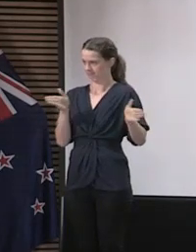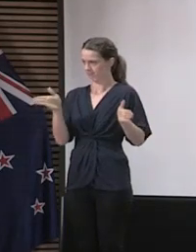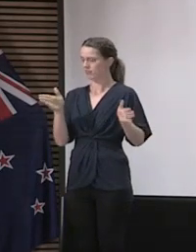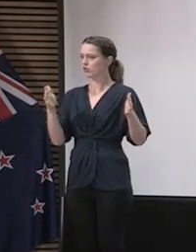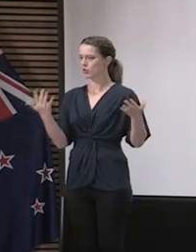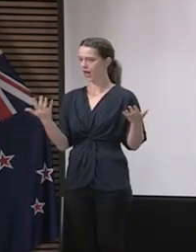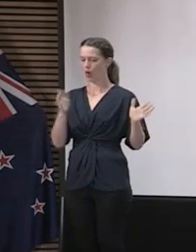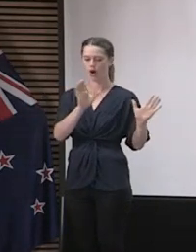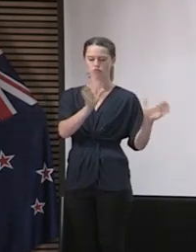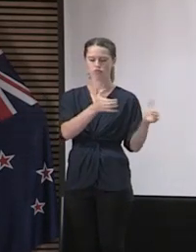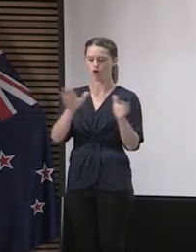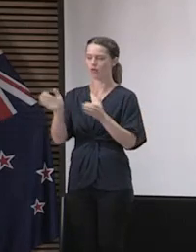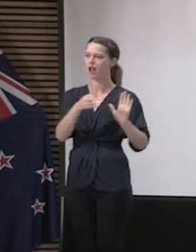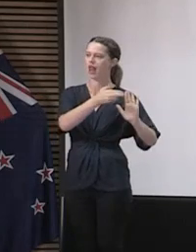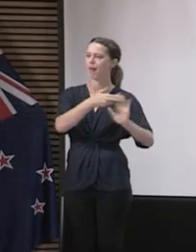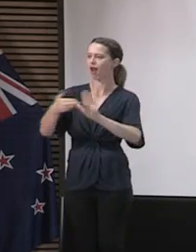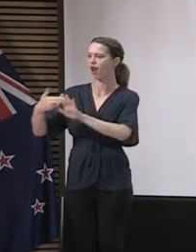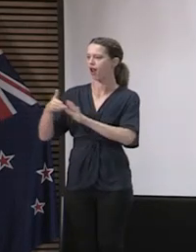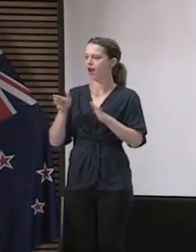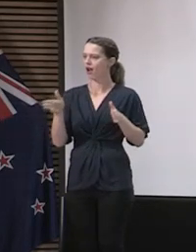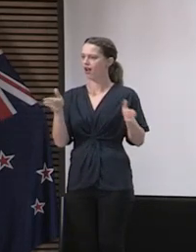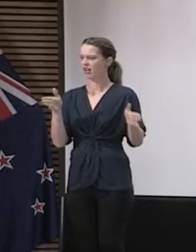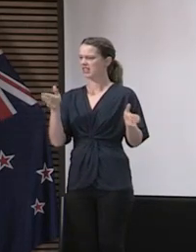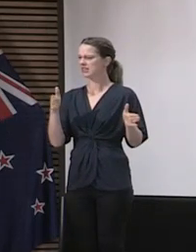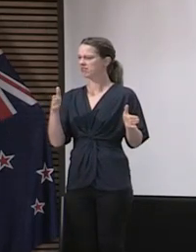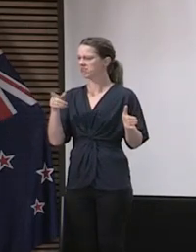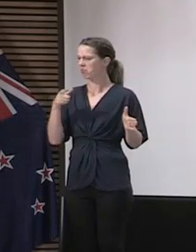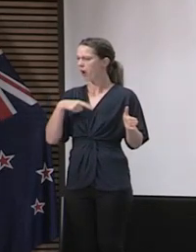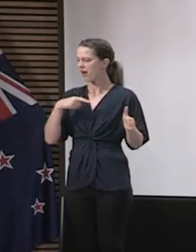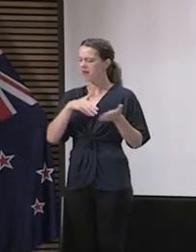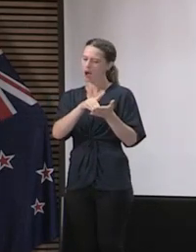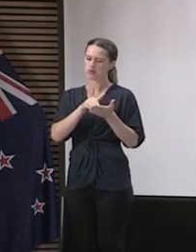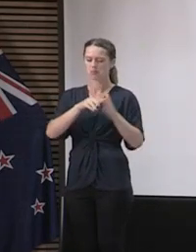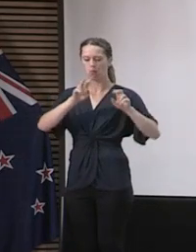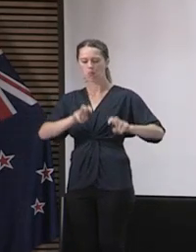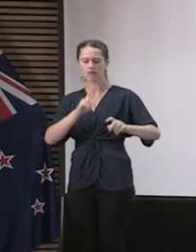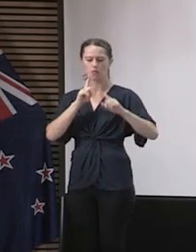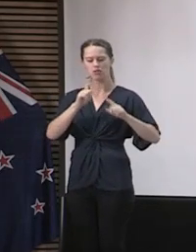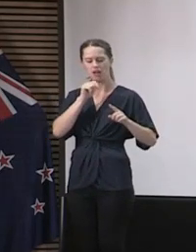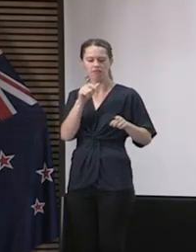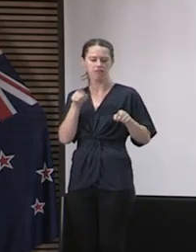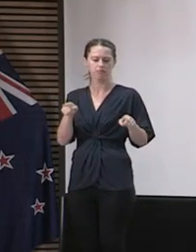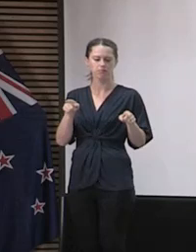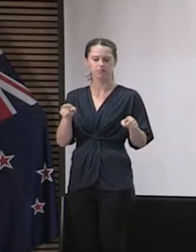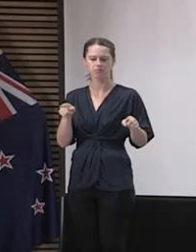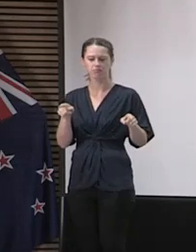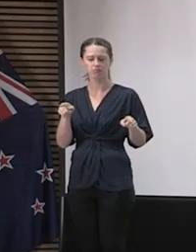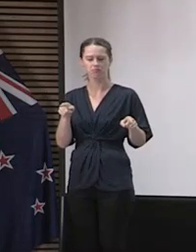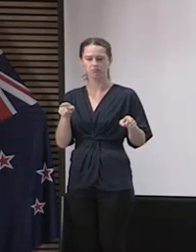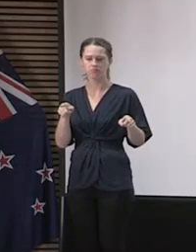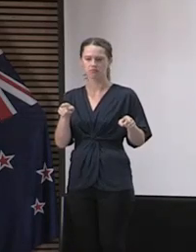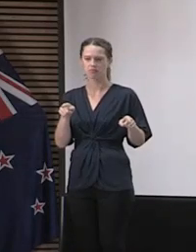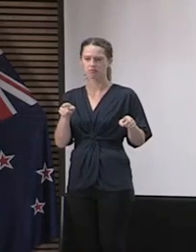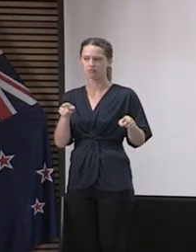classifying them so that we can give essentially more useful information about whether that has been the